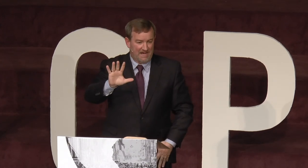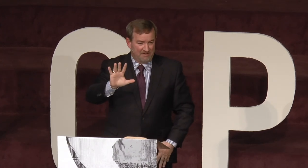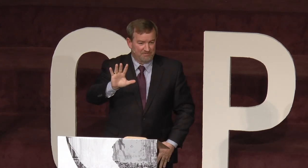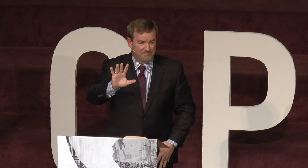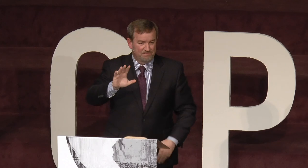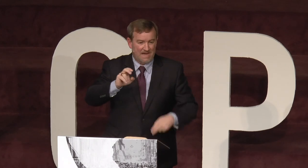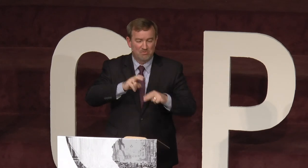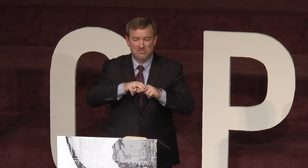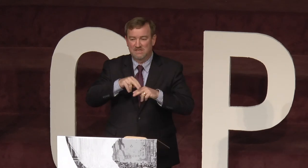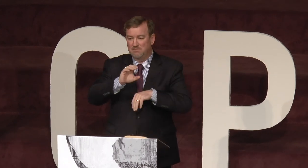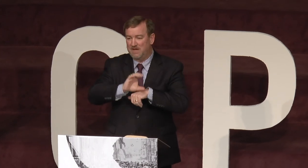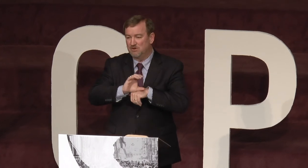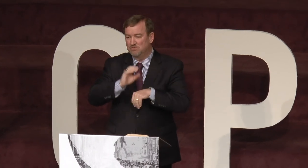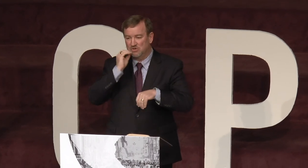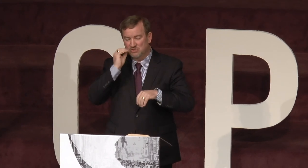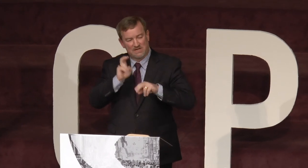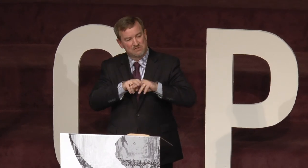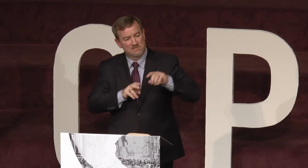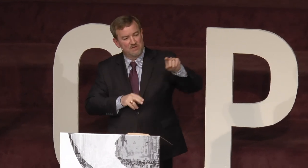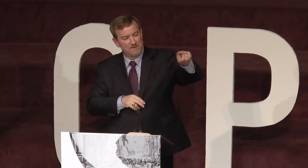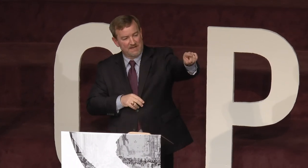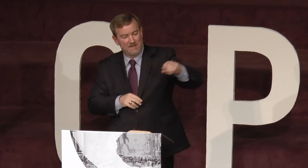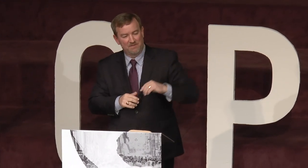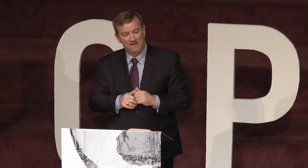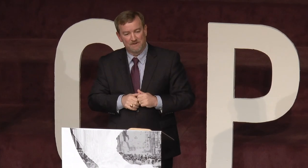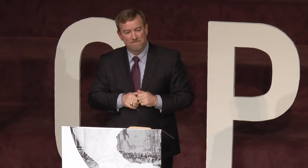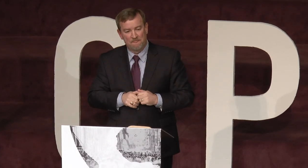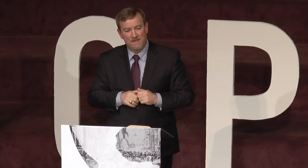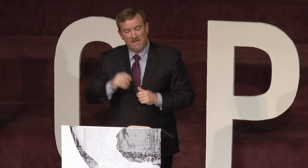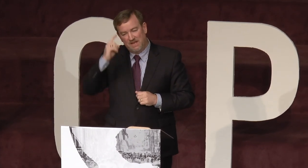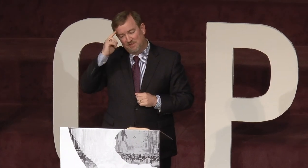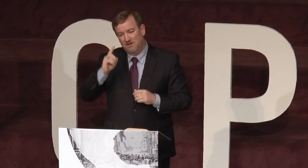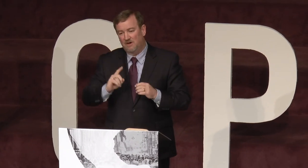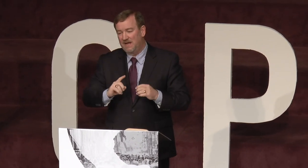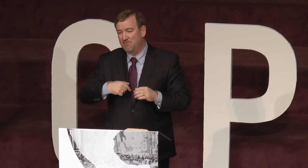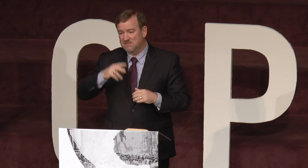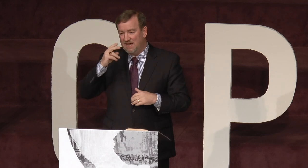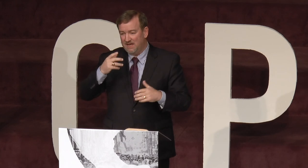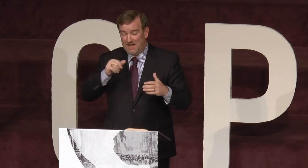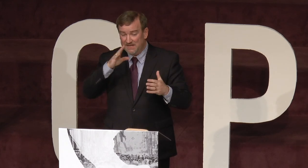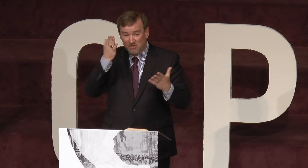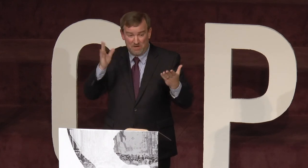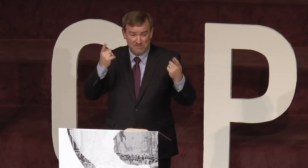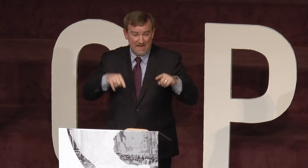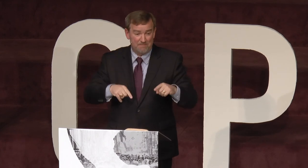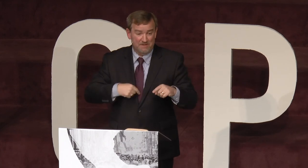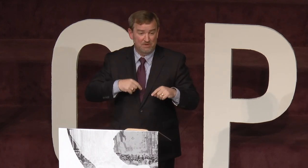I was sitting in my home church, and I was sitting right back about there. And I thought, I didn't know what was happening, but